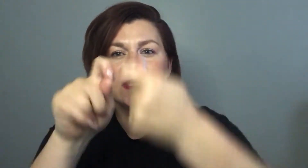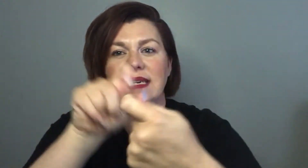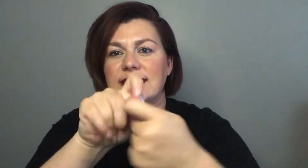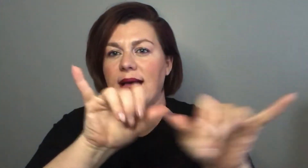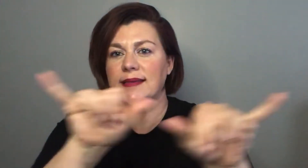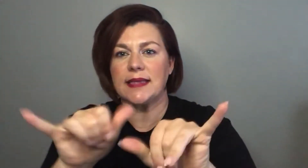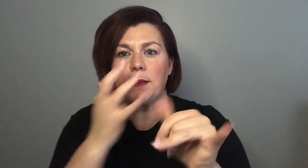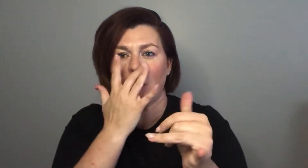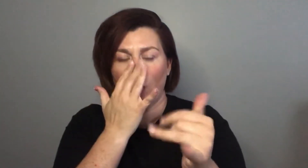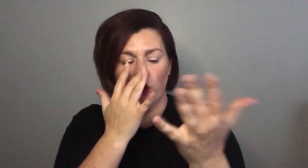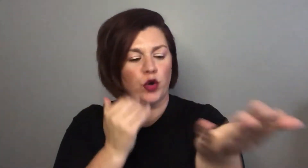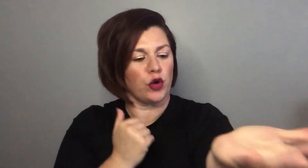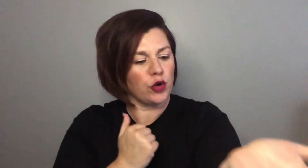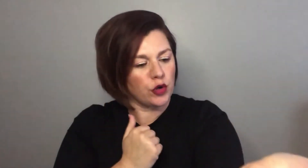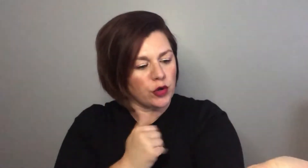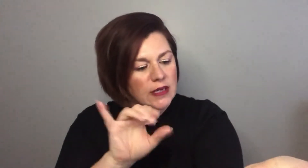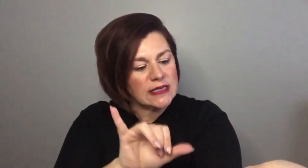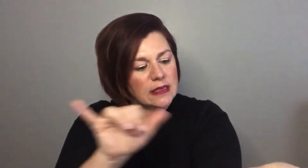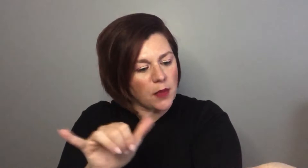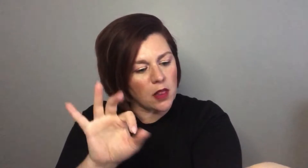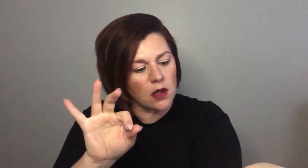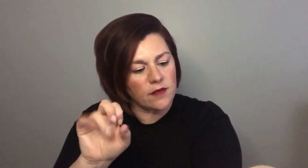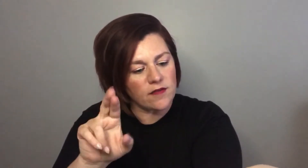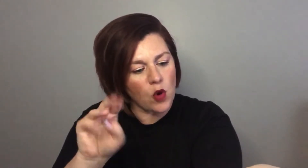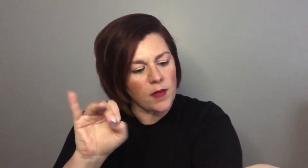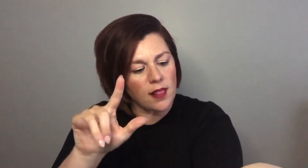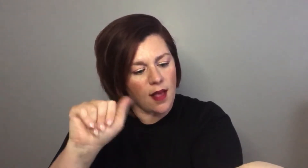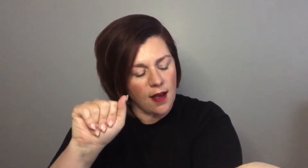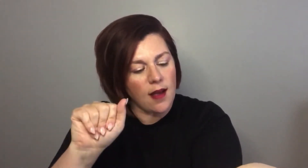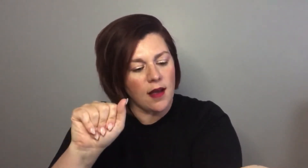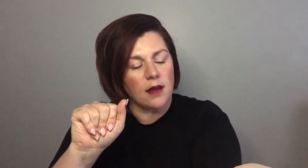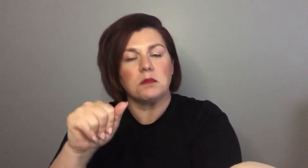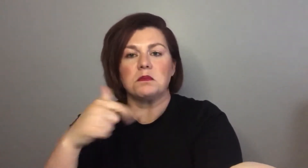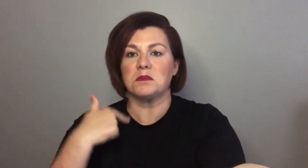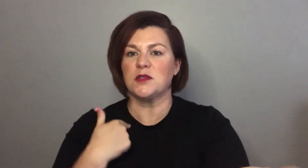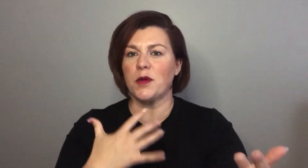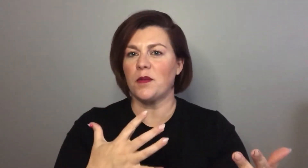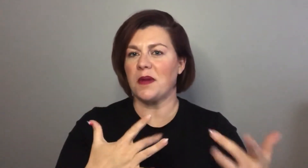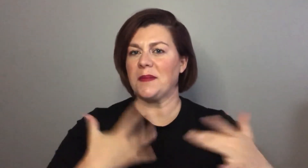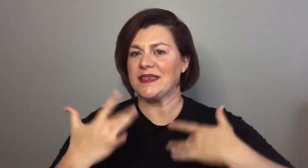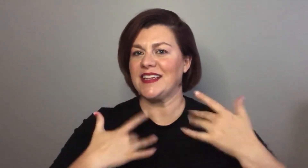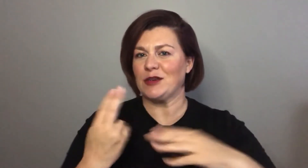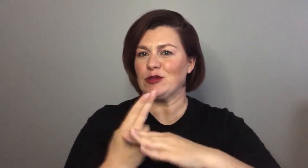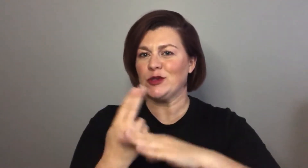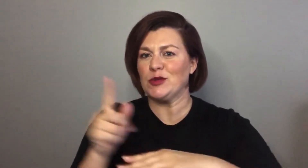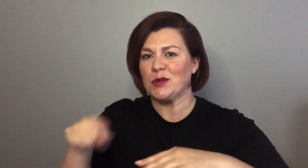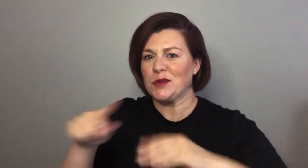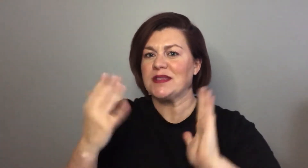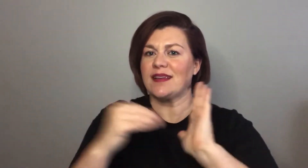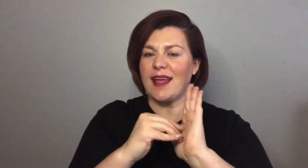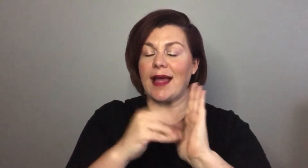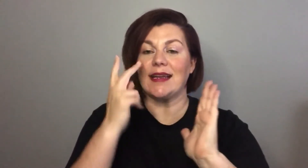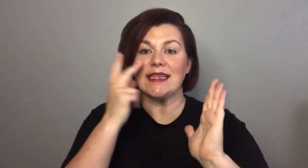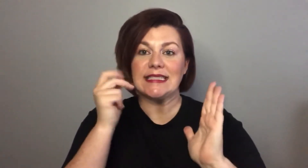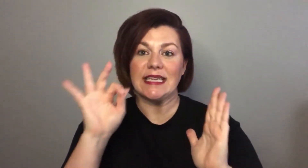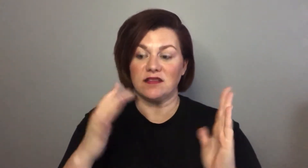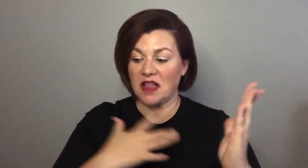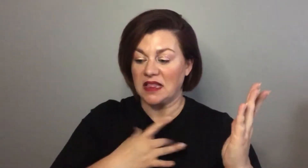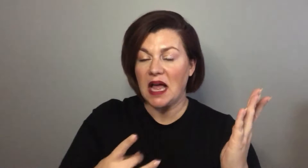now it looks almost exactly the same color and it has a similar formula I'm excited to use